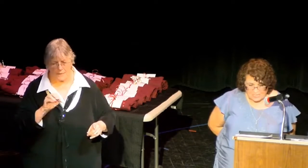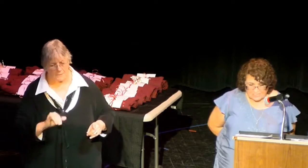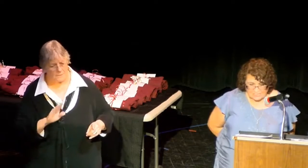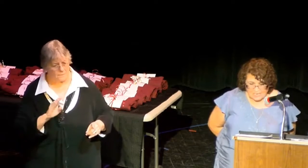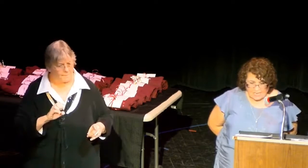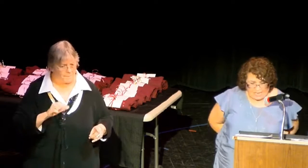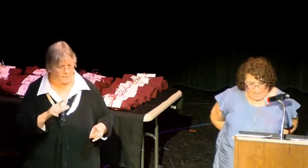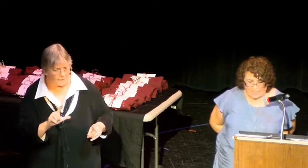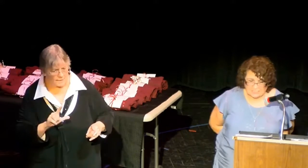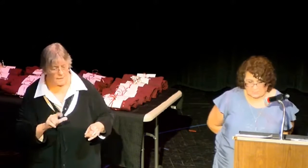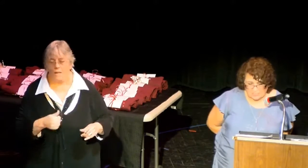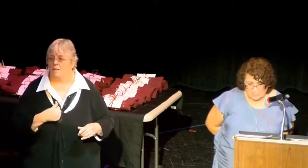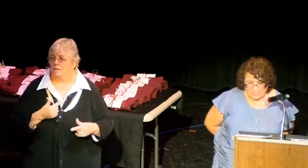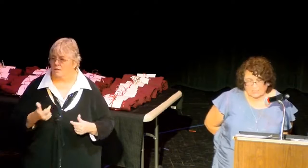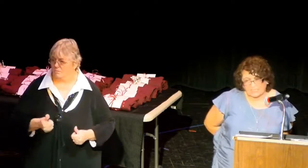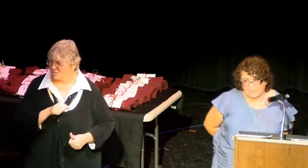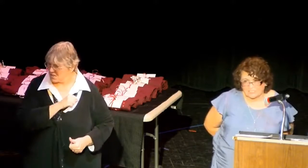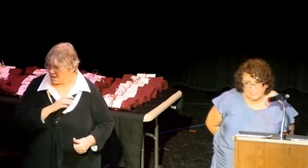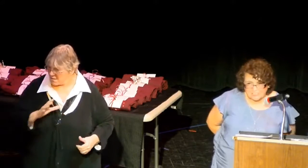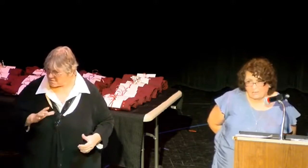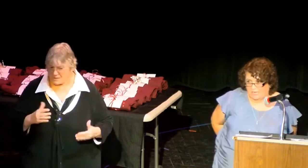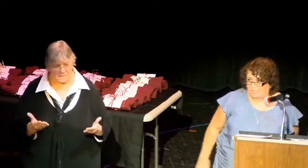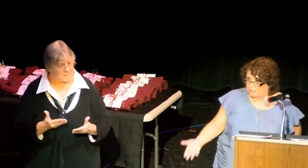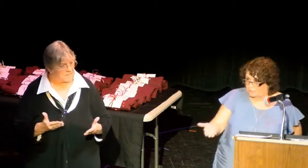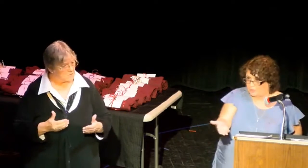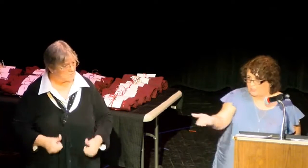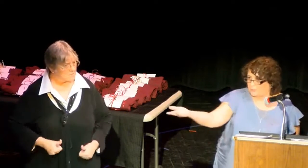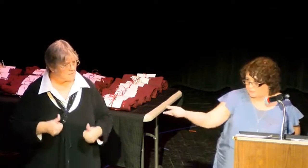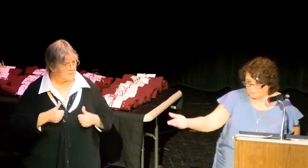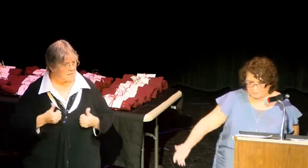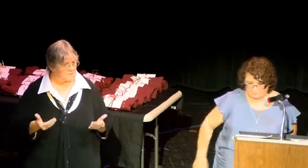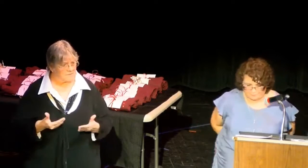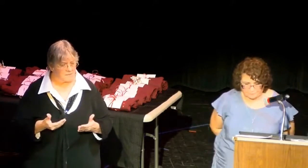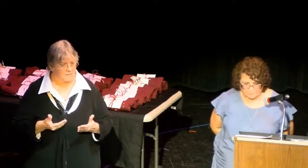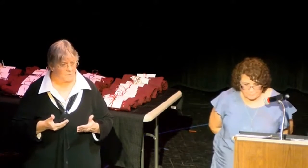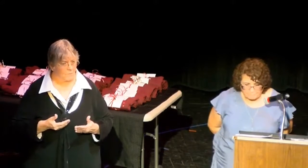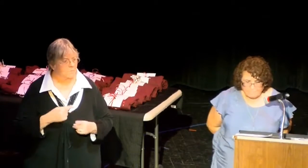ADHS, and especially the connections I made with you.